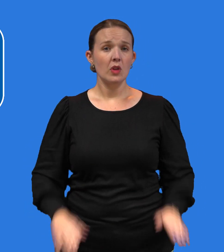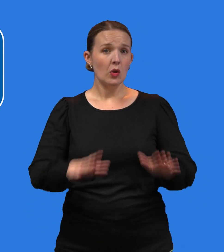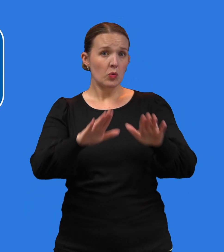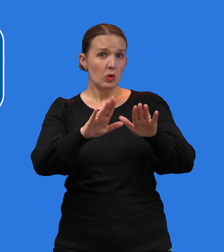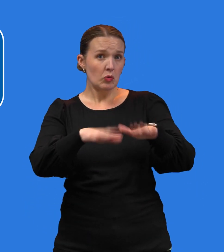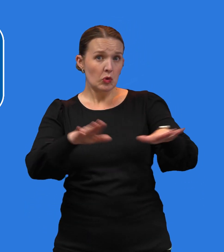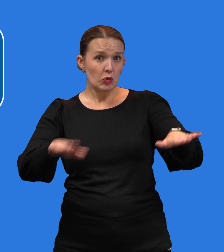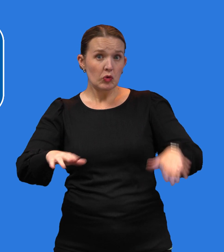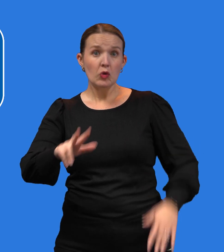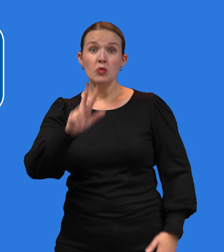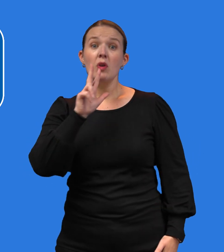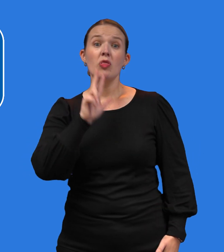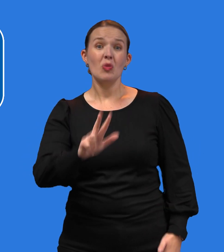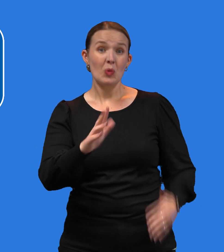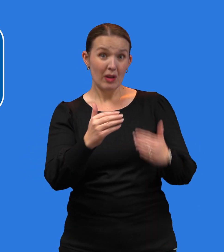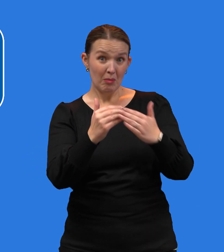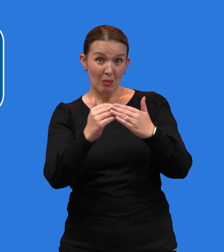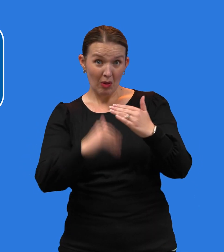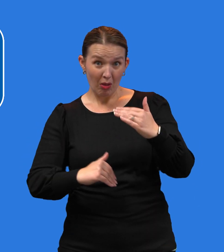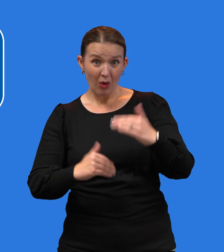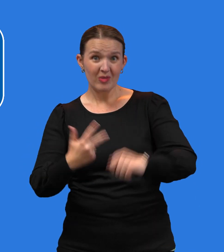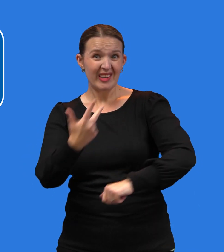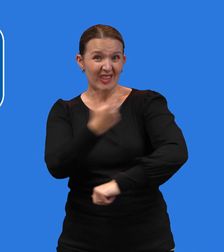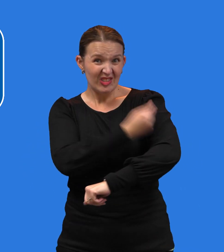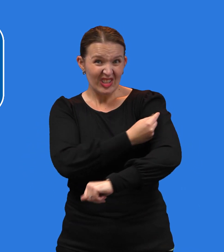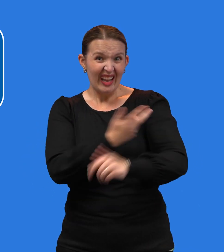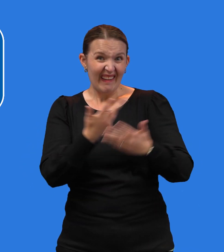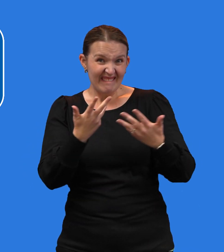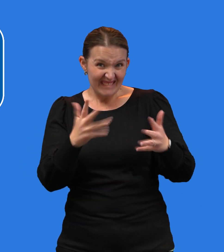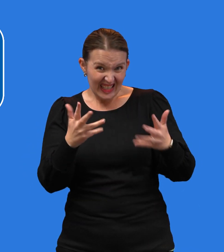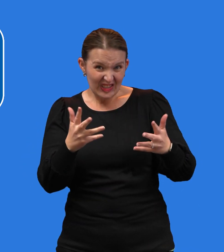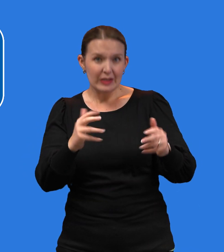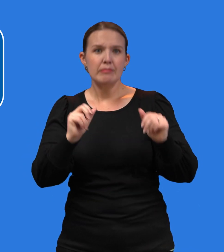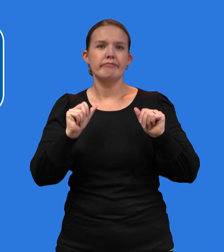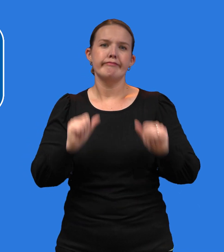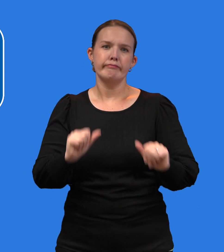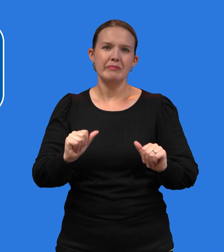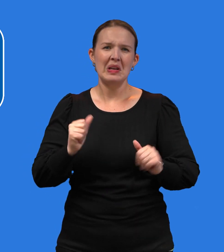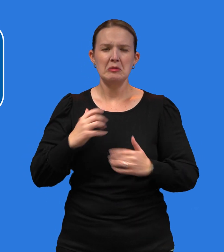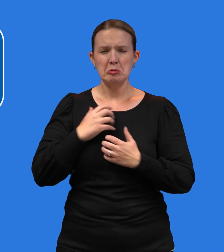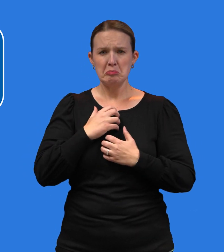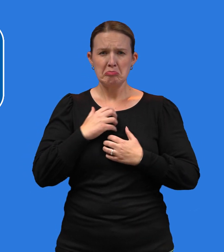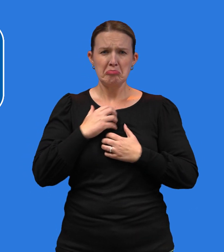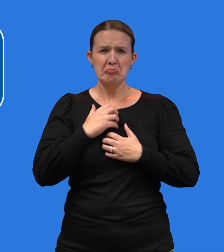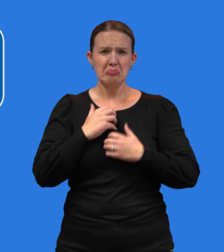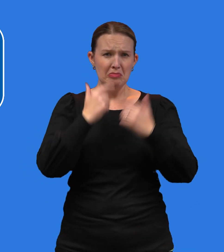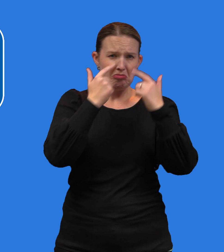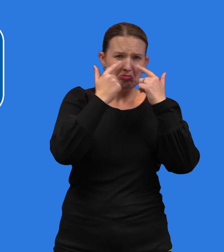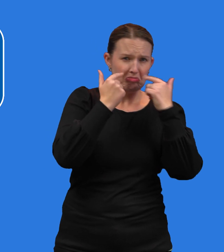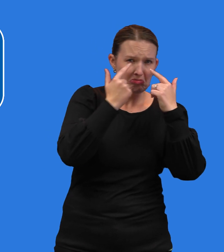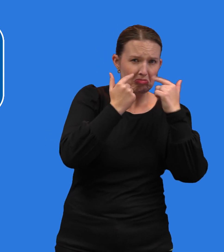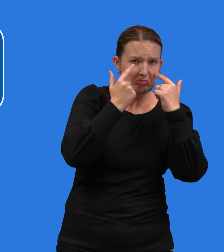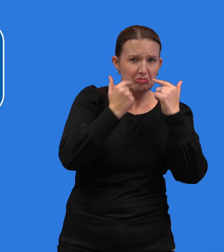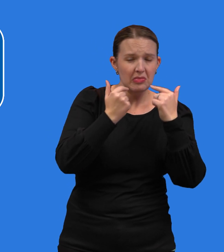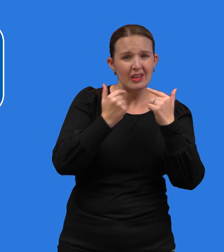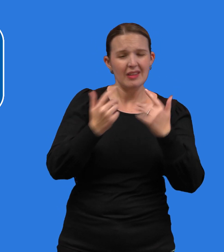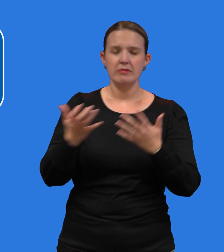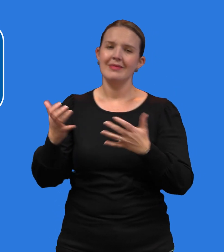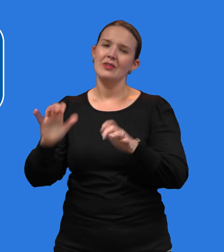Children aged 3 and younger may be irritable, cry, or lose their